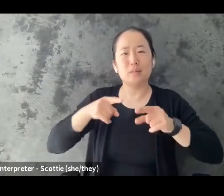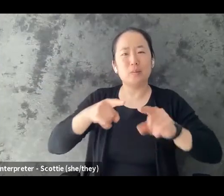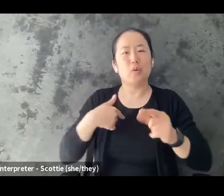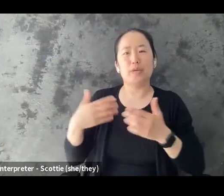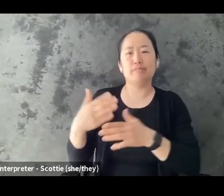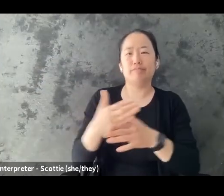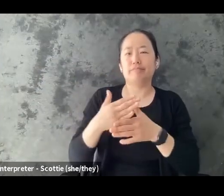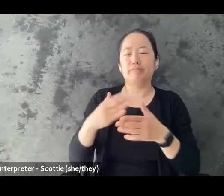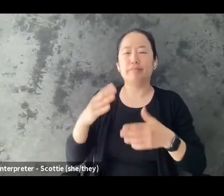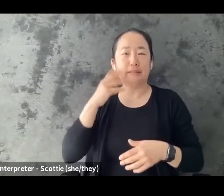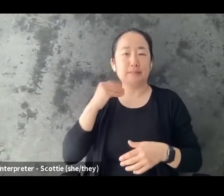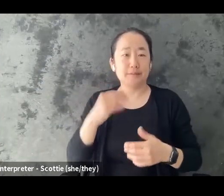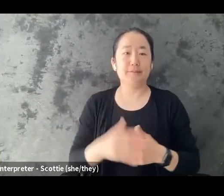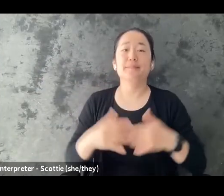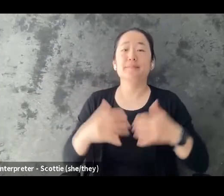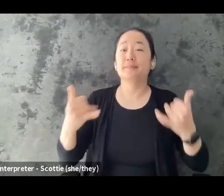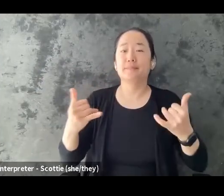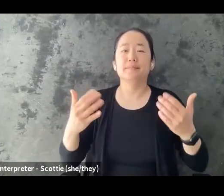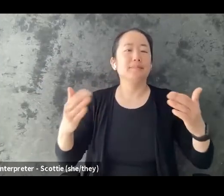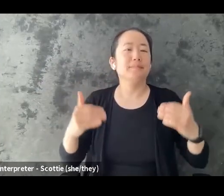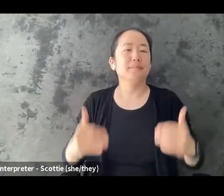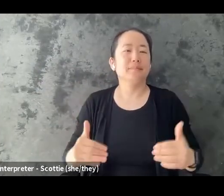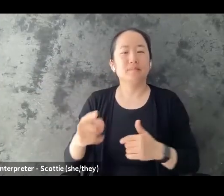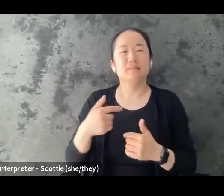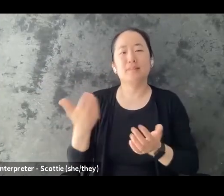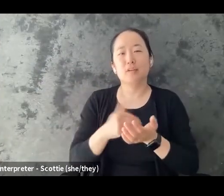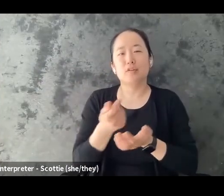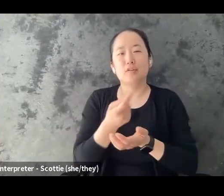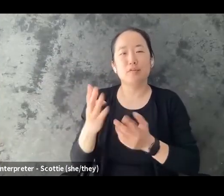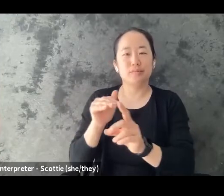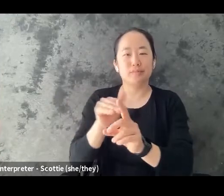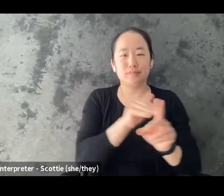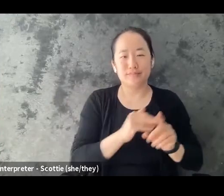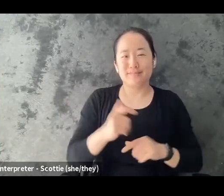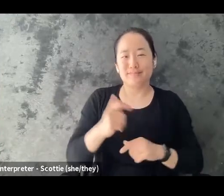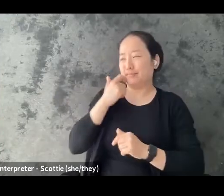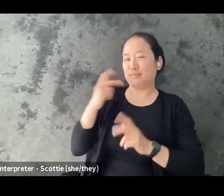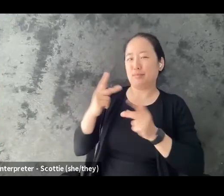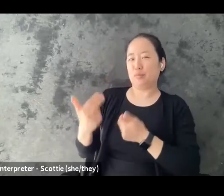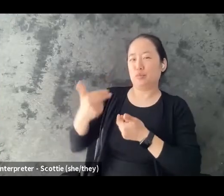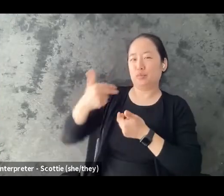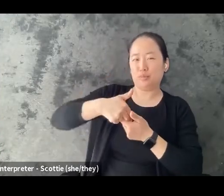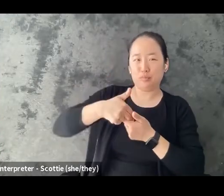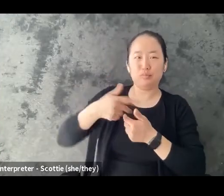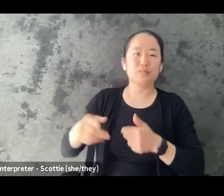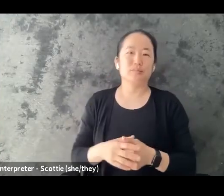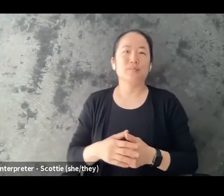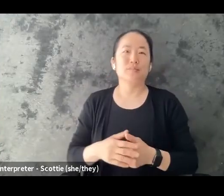So with that, I would like to provide again, a few reminders. We do have some more people that have joined us from the beginning, and we often get a lot of questions about this.